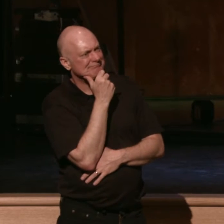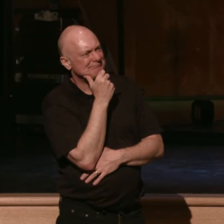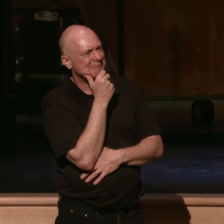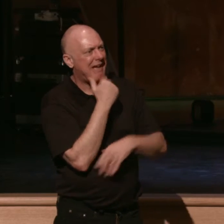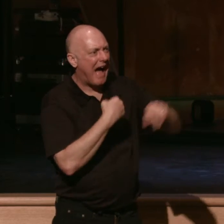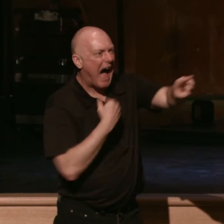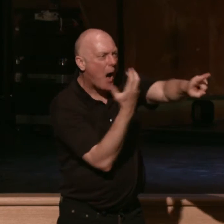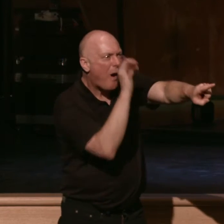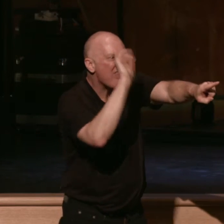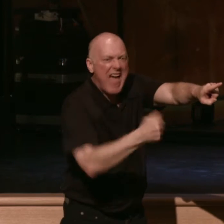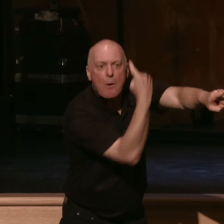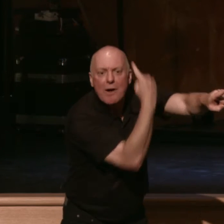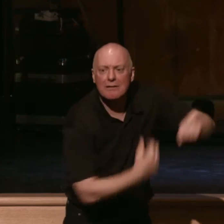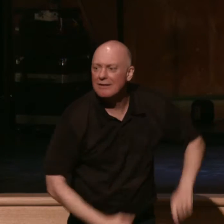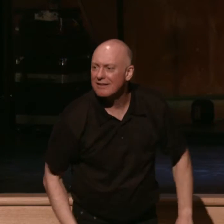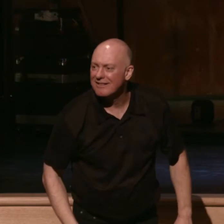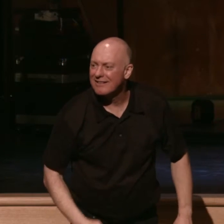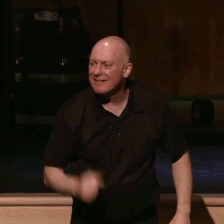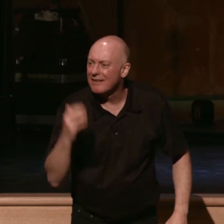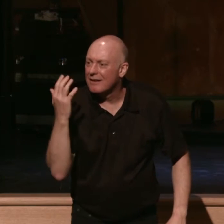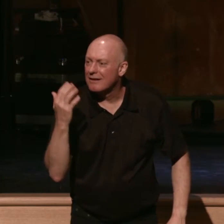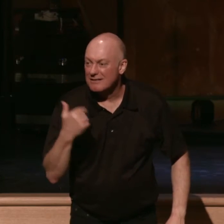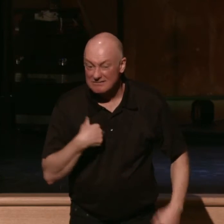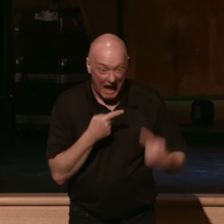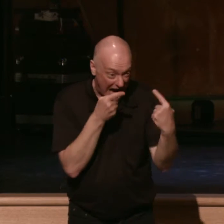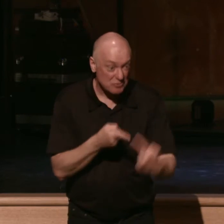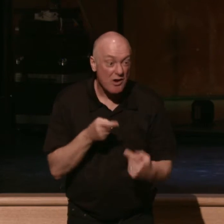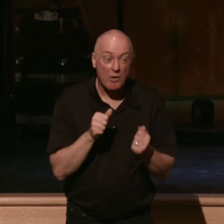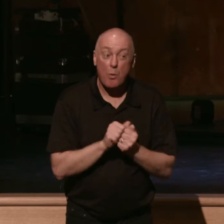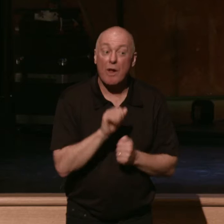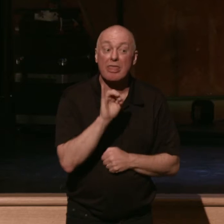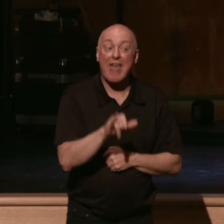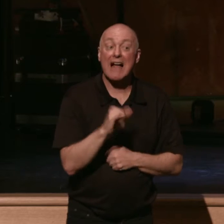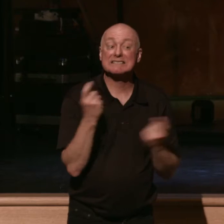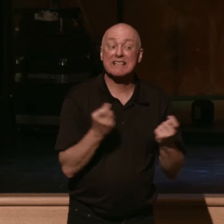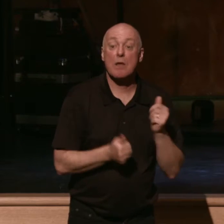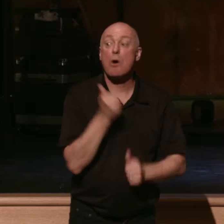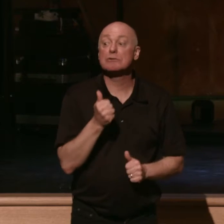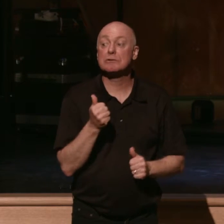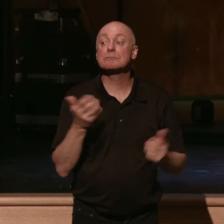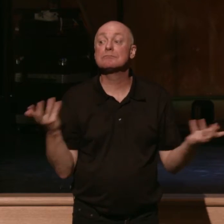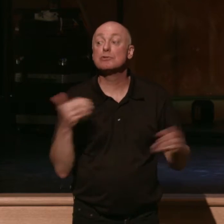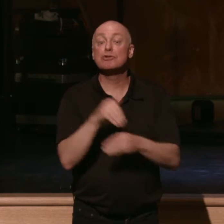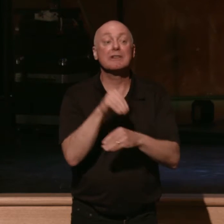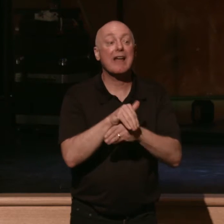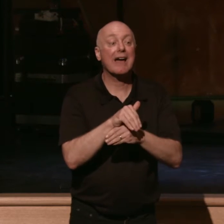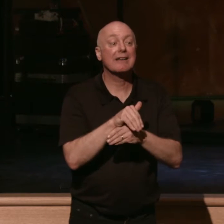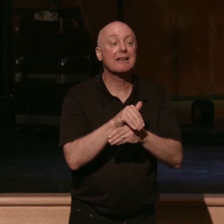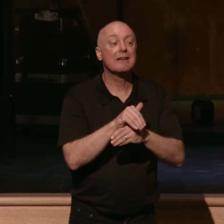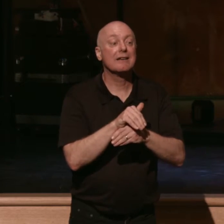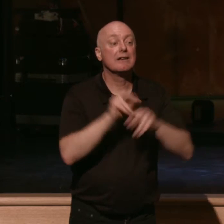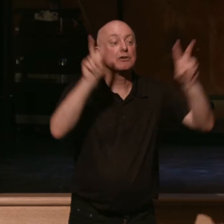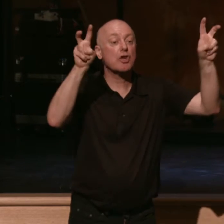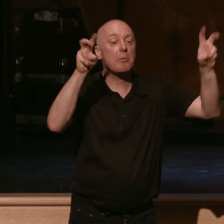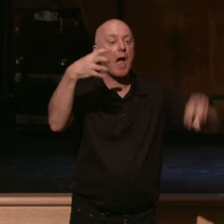want because that's the one I struggle with the most. So tonight, we look at complaining, a grumbling,